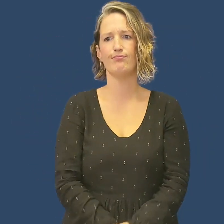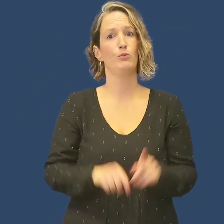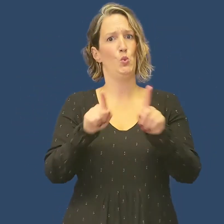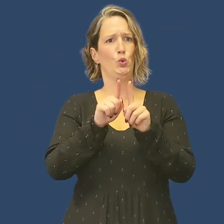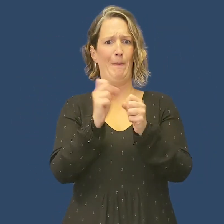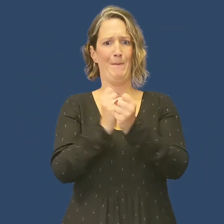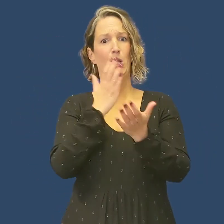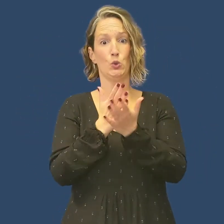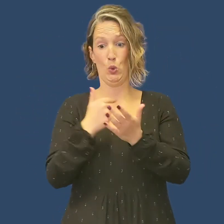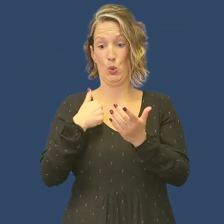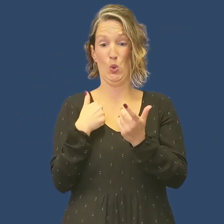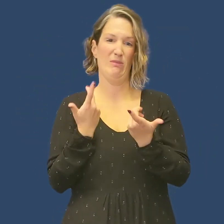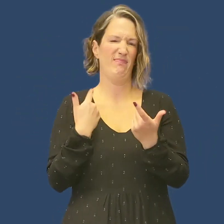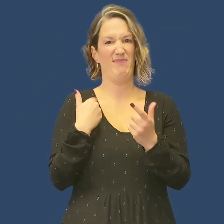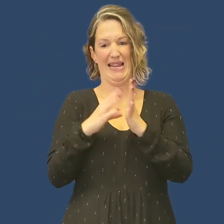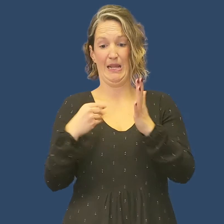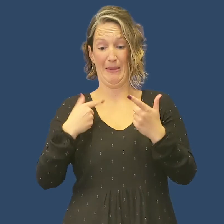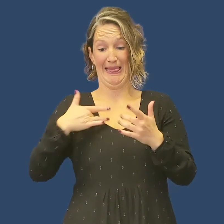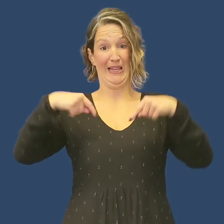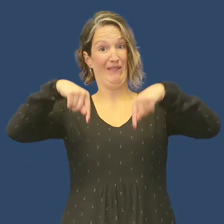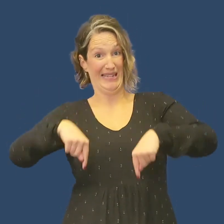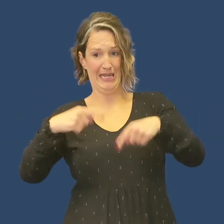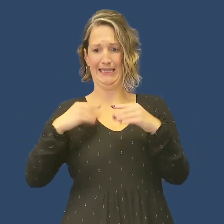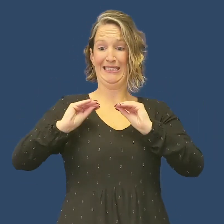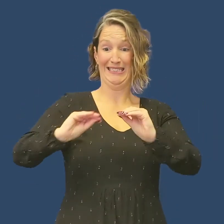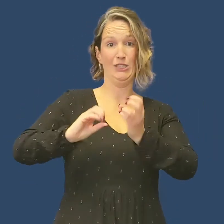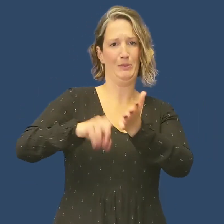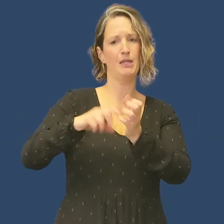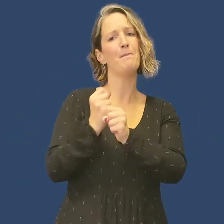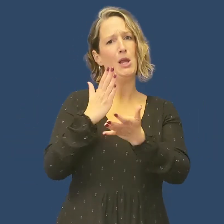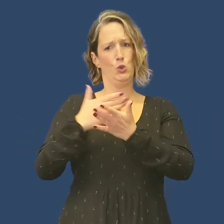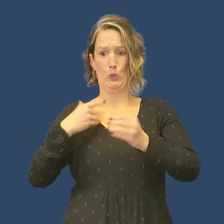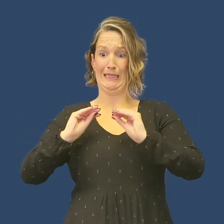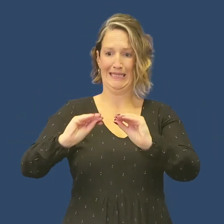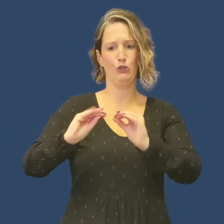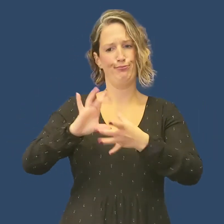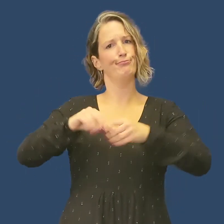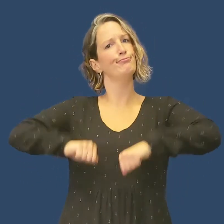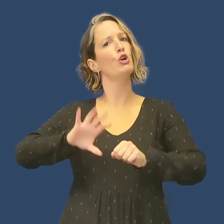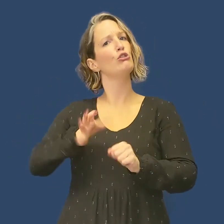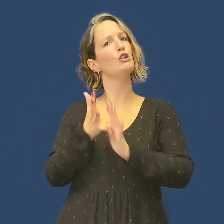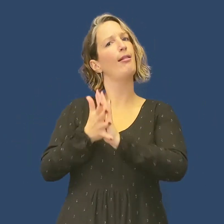Also to make sure that wherever a teacher is living, they teach the signs local to them and to their region.